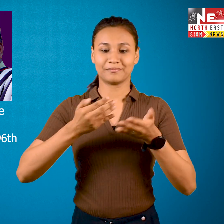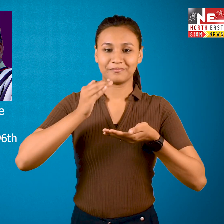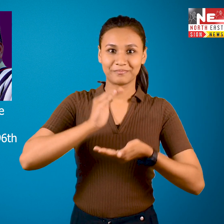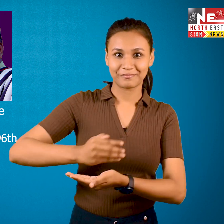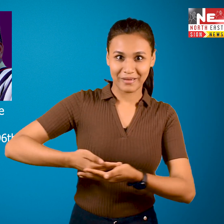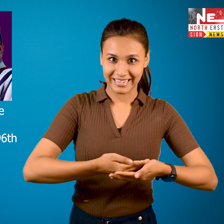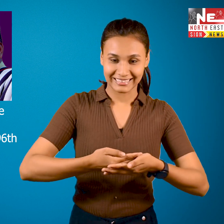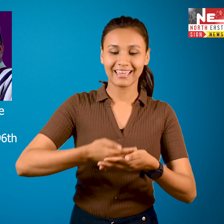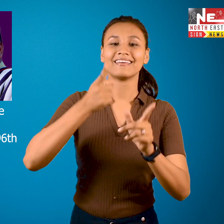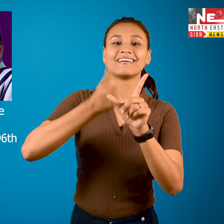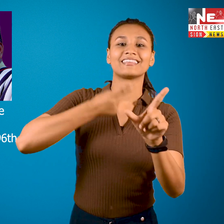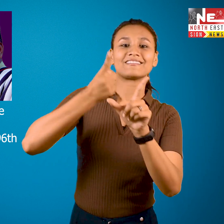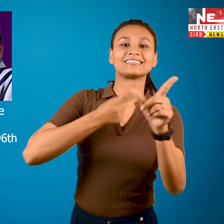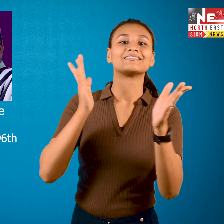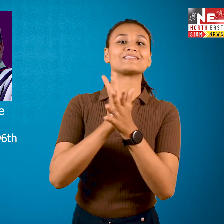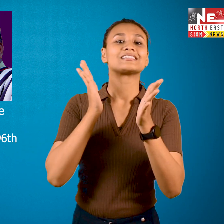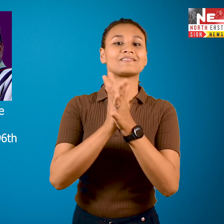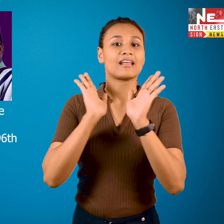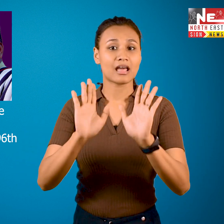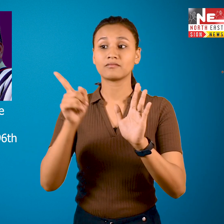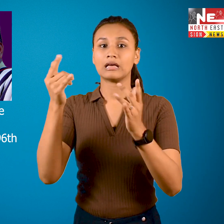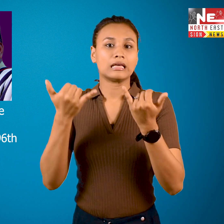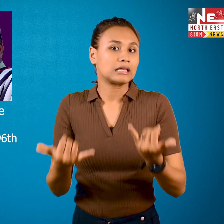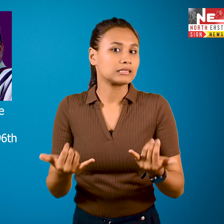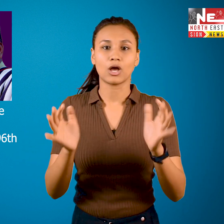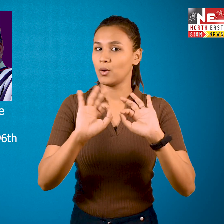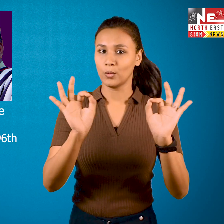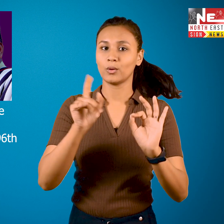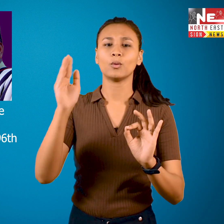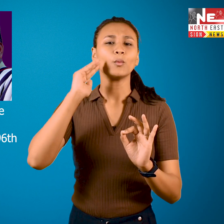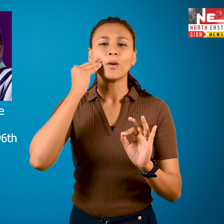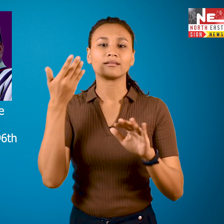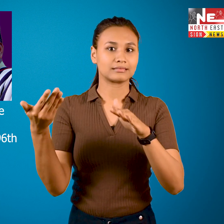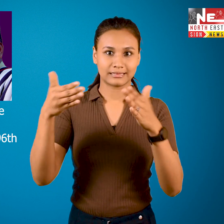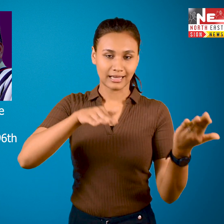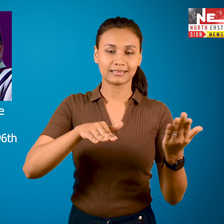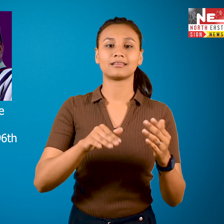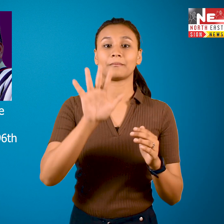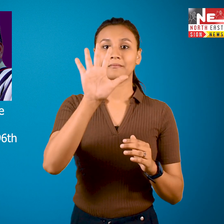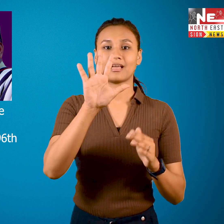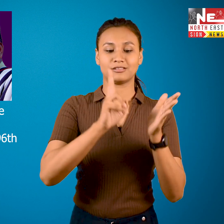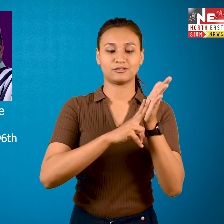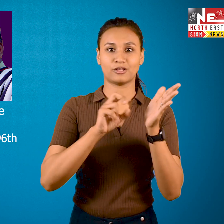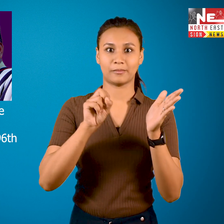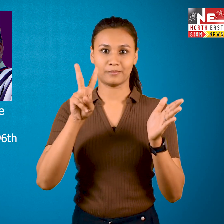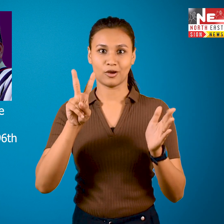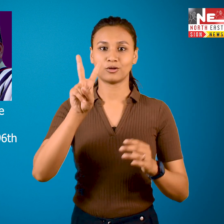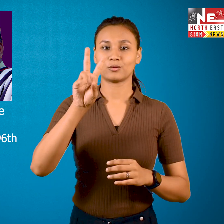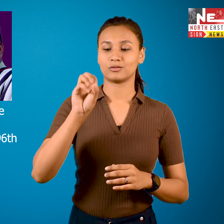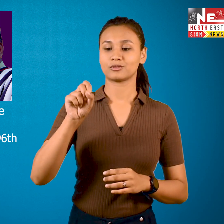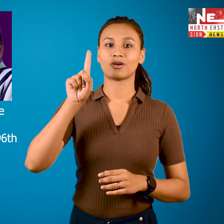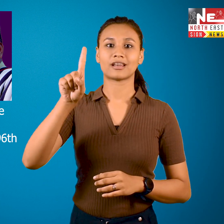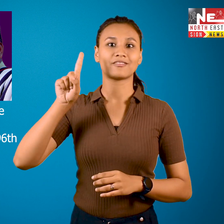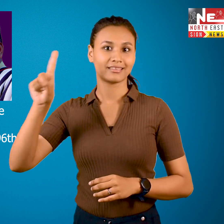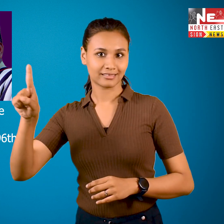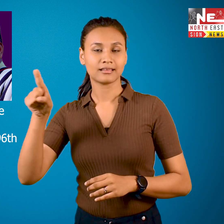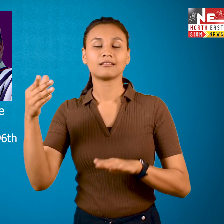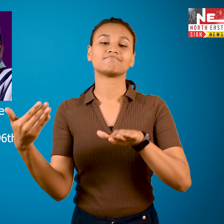A total of 96 flags were hoisted on the Sankar Dev Kalash Etra premises here in Gavahadi to mark